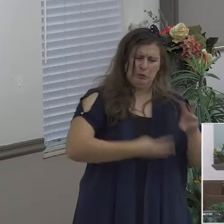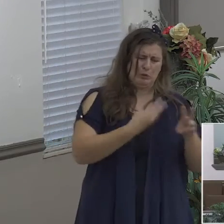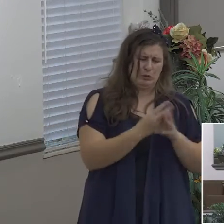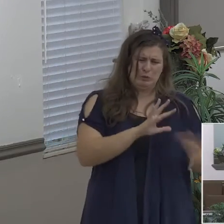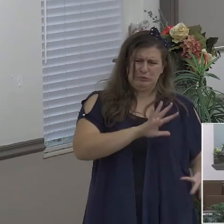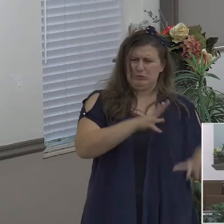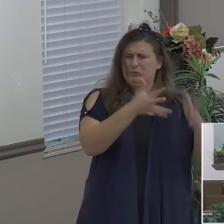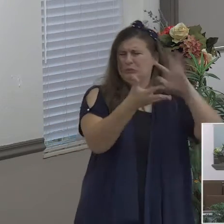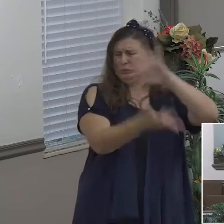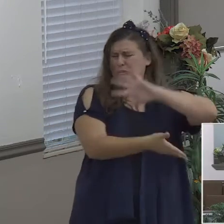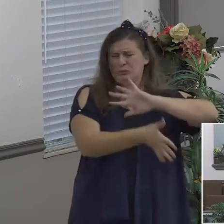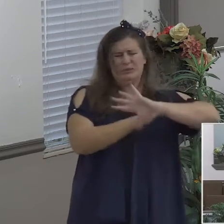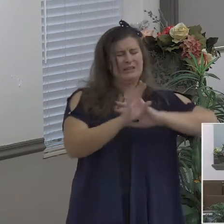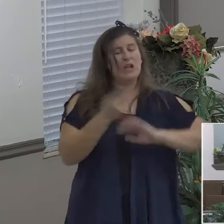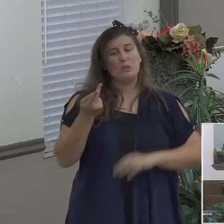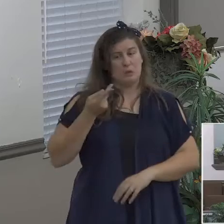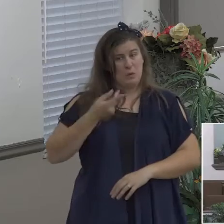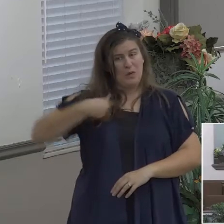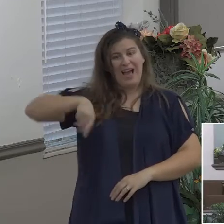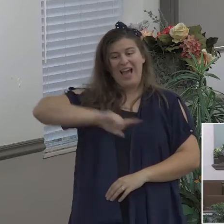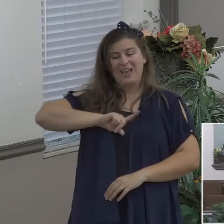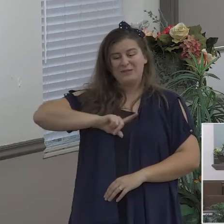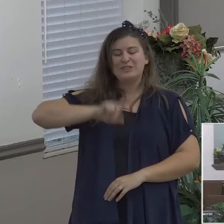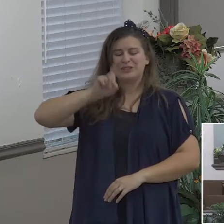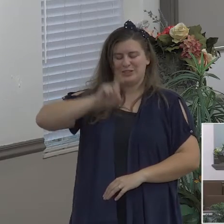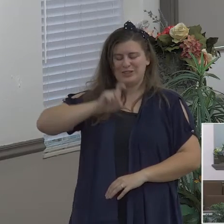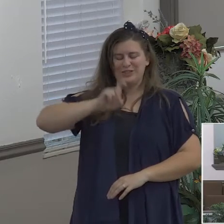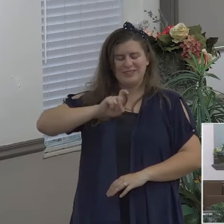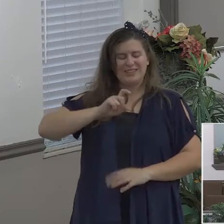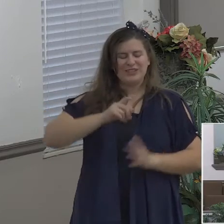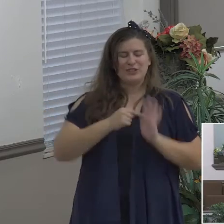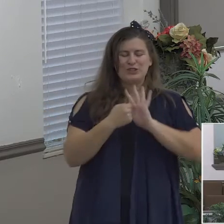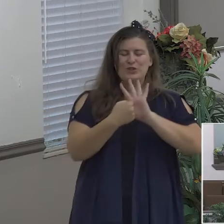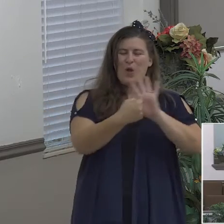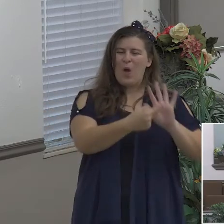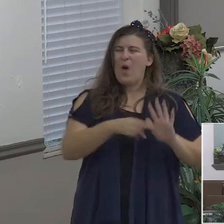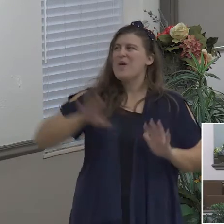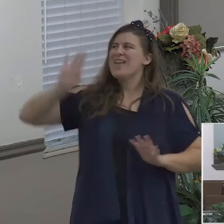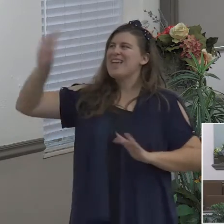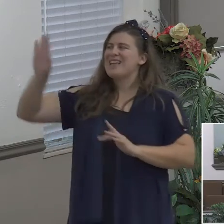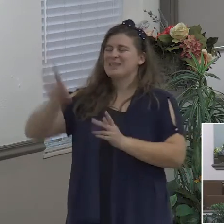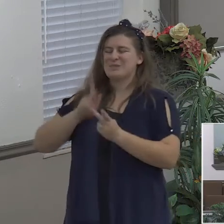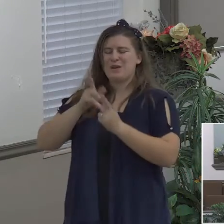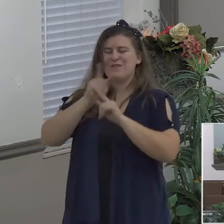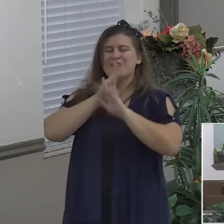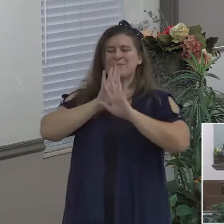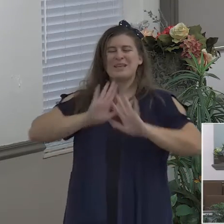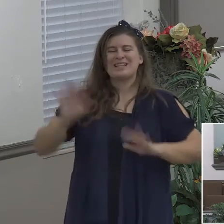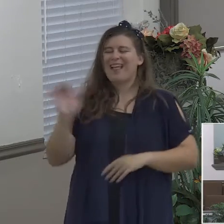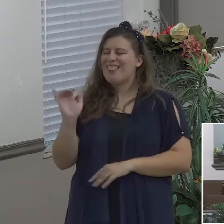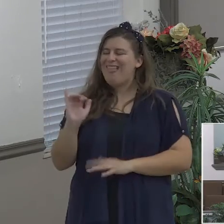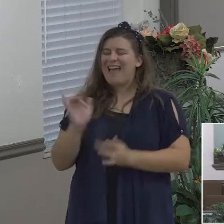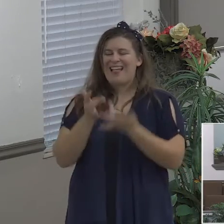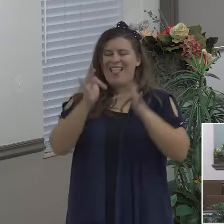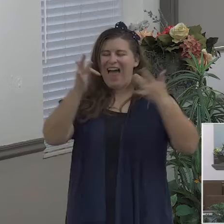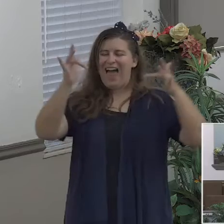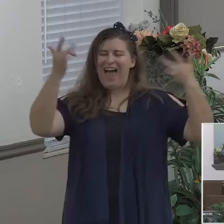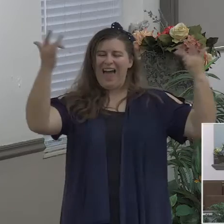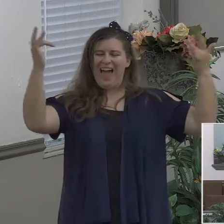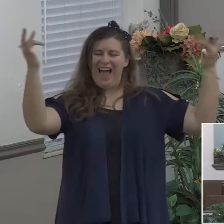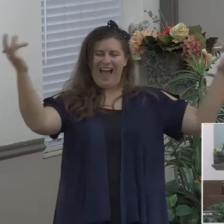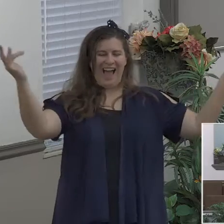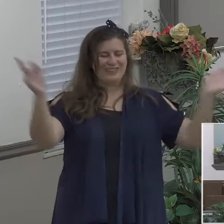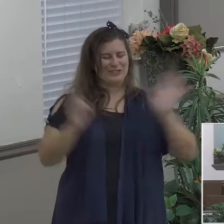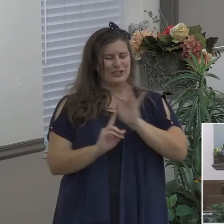here you and I ought to be the shining lights at work at school at whatever it is